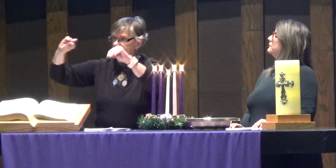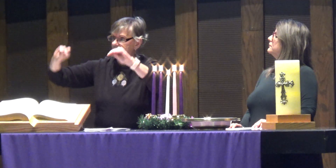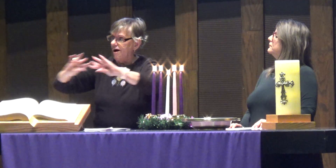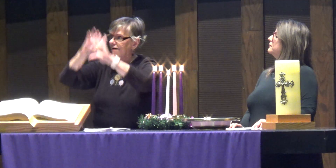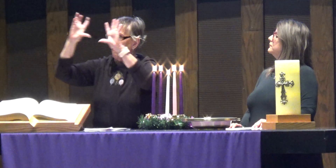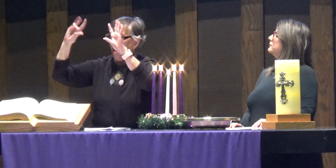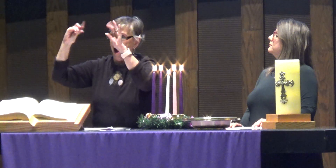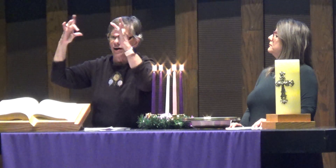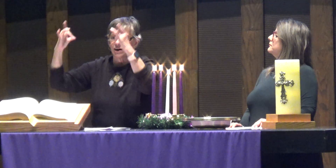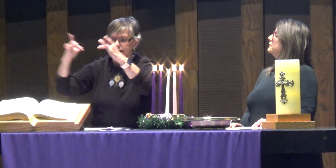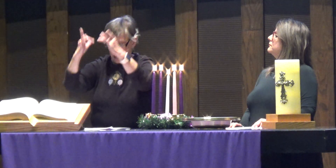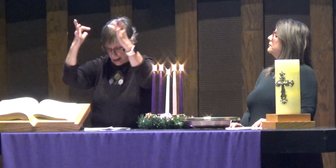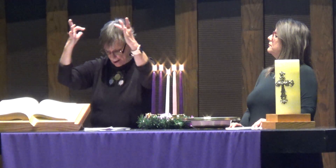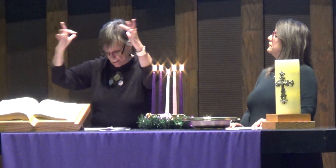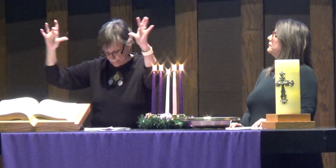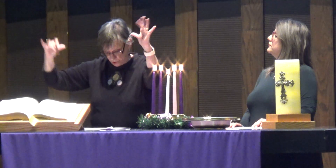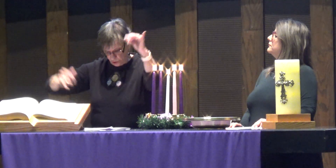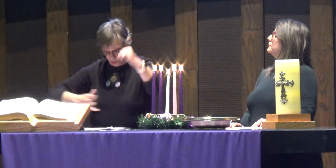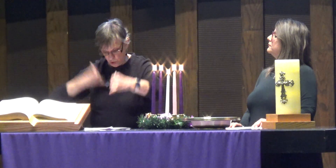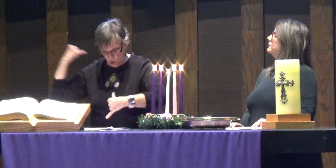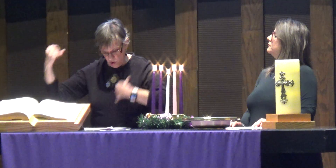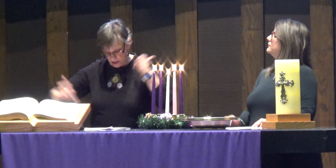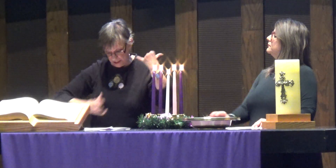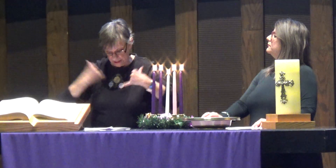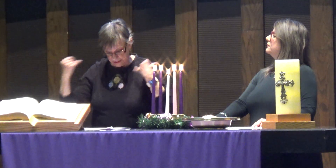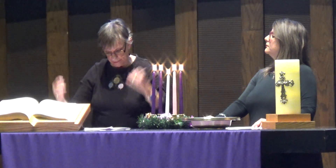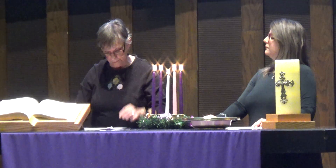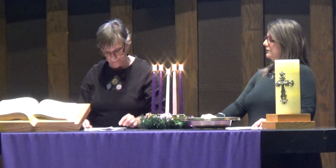the time time of light and gleaning joy.